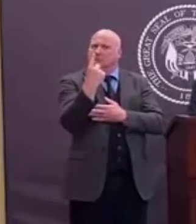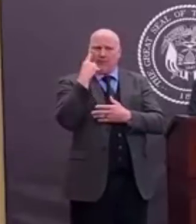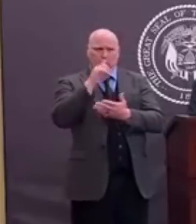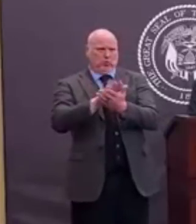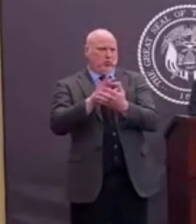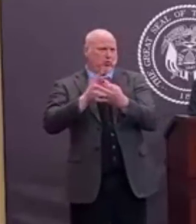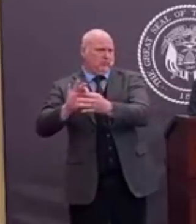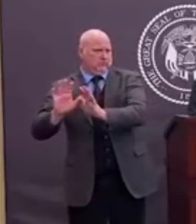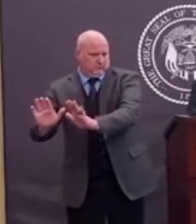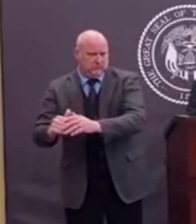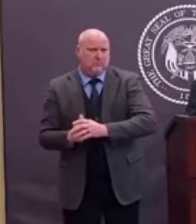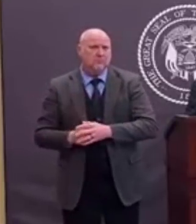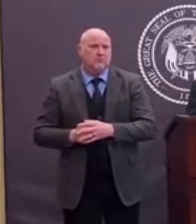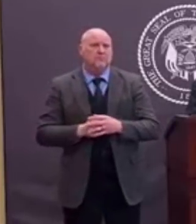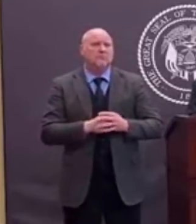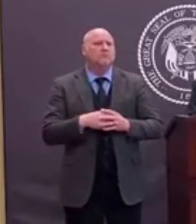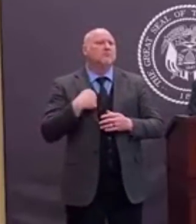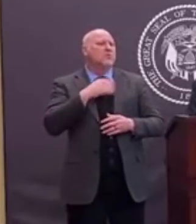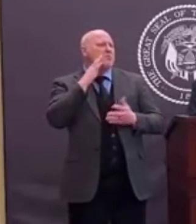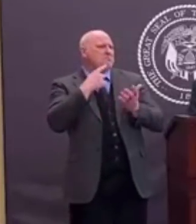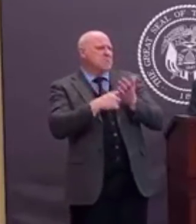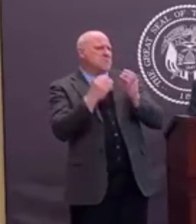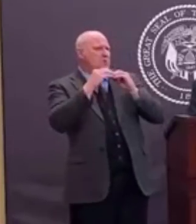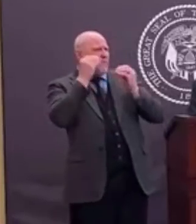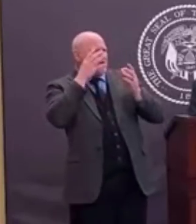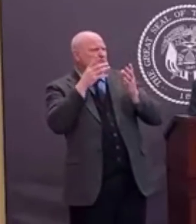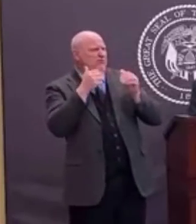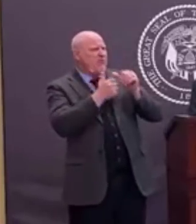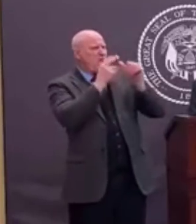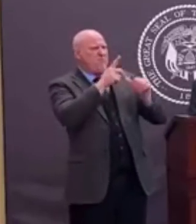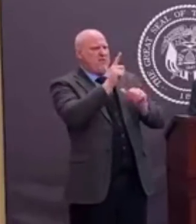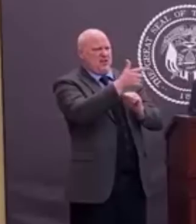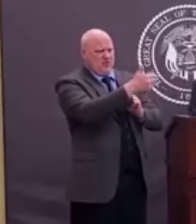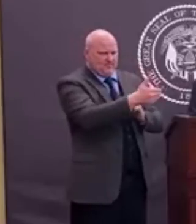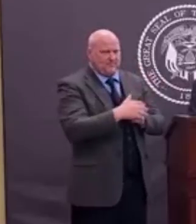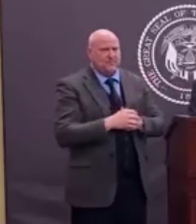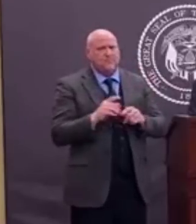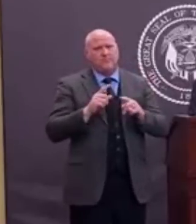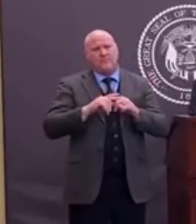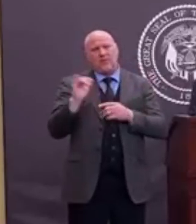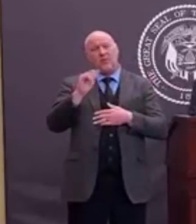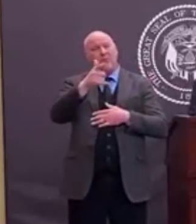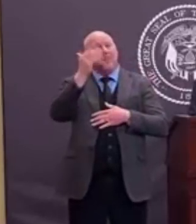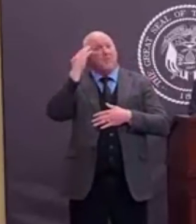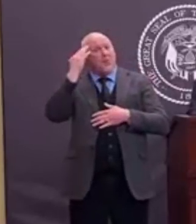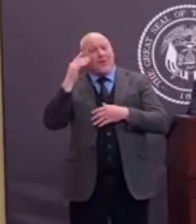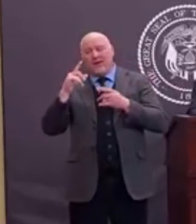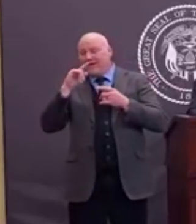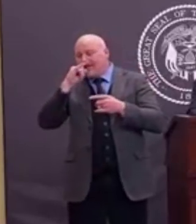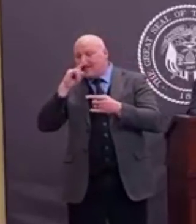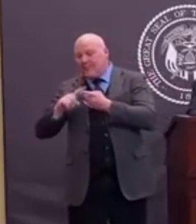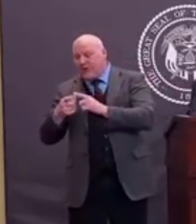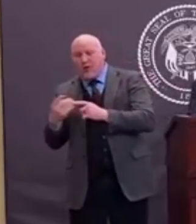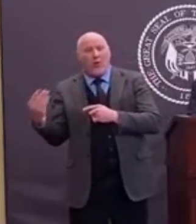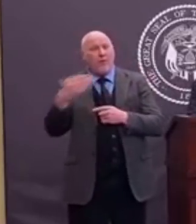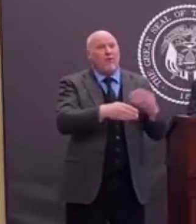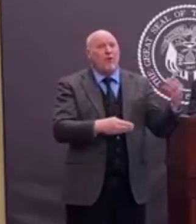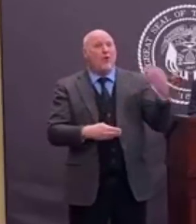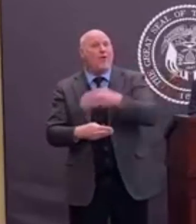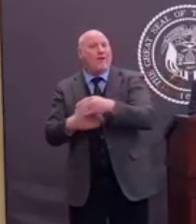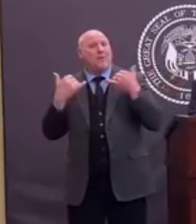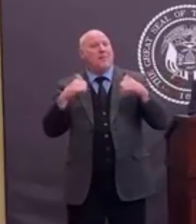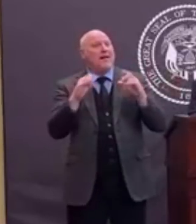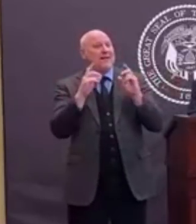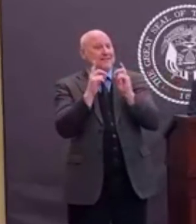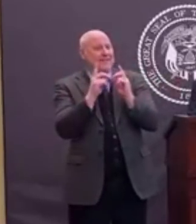home and have a group setting with a bunch of young people playing. I know that's hard. It's not what we're used